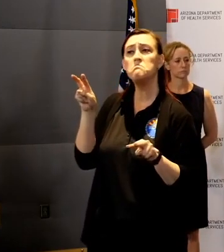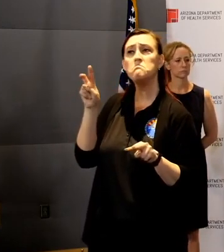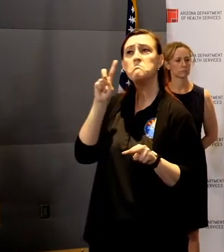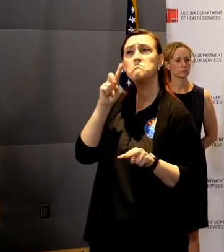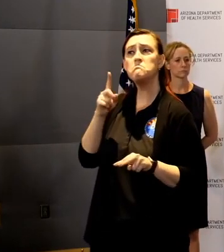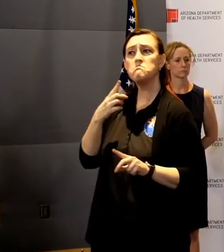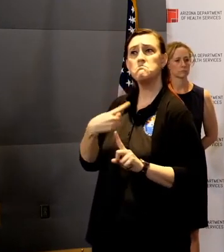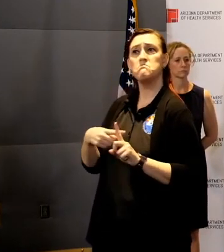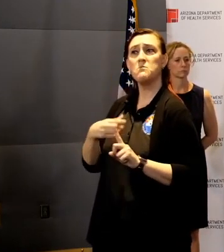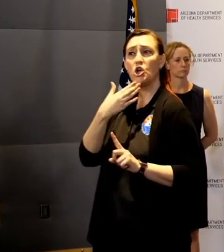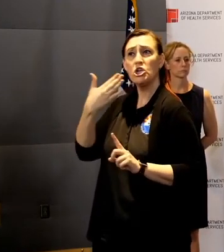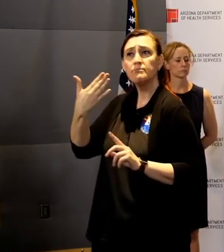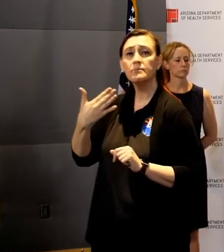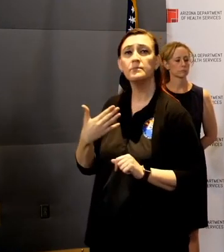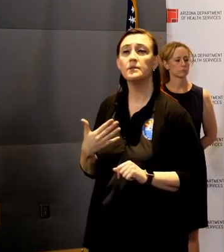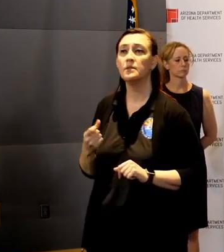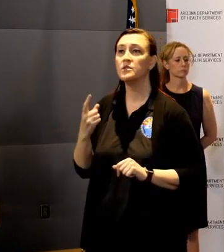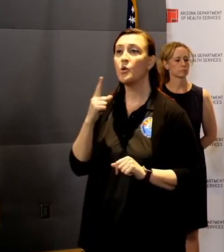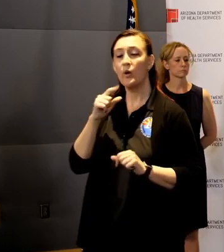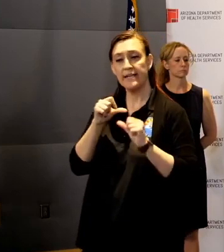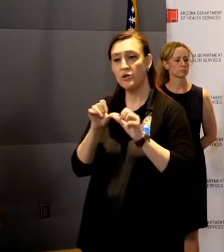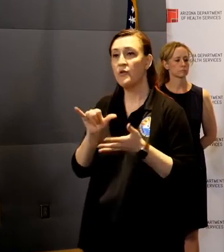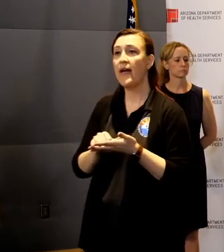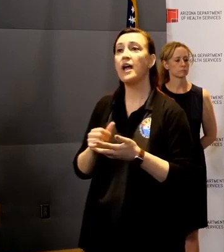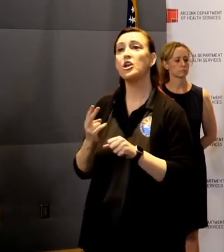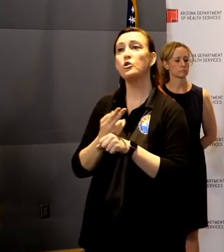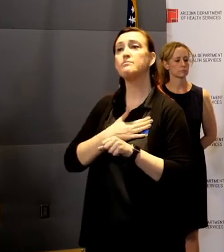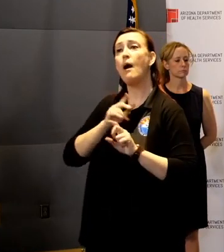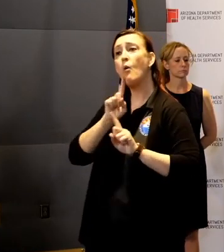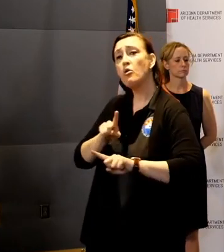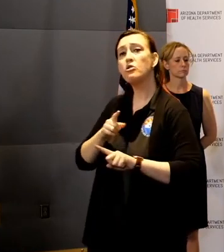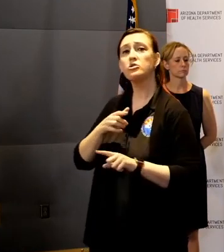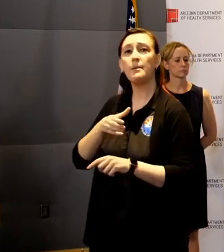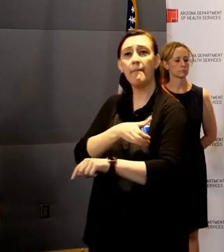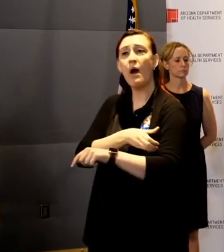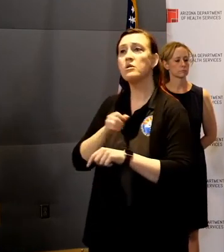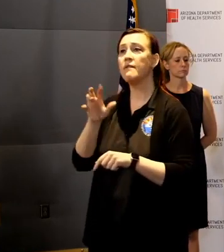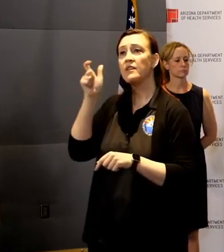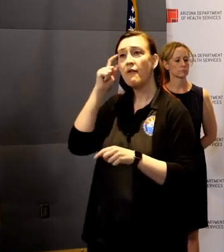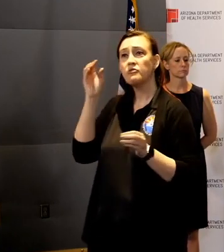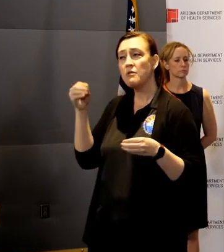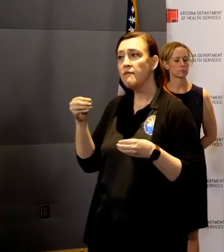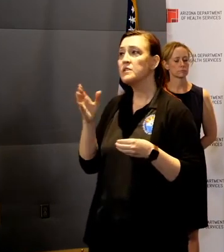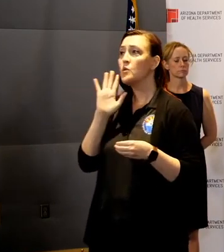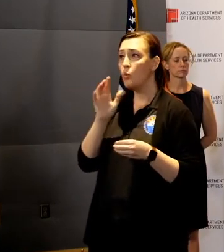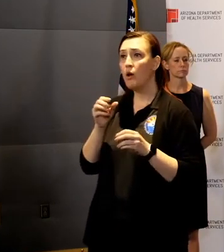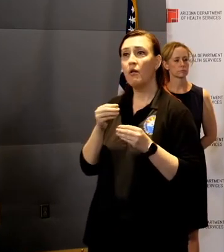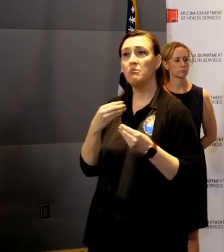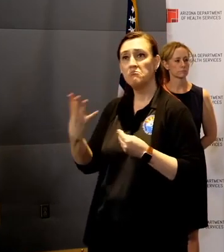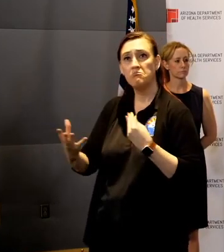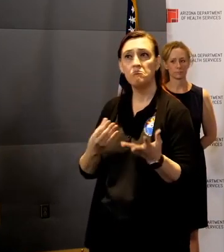continue to do that. And like I said, use the executive orders and the powers of the governor's office appropriately.